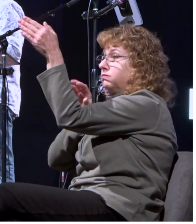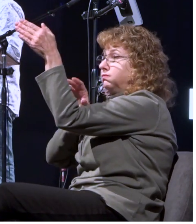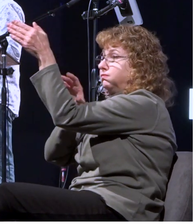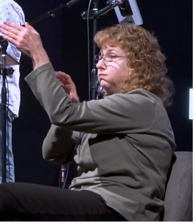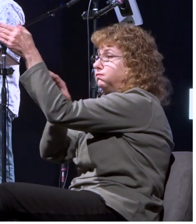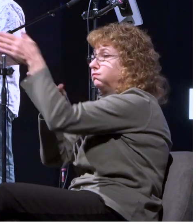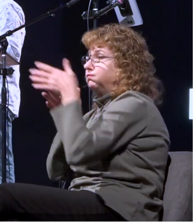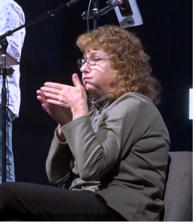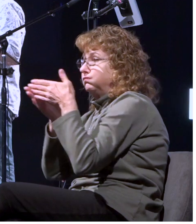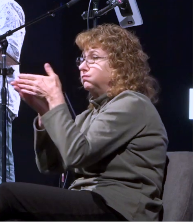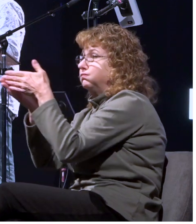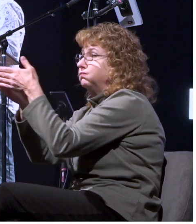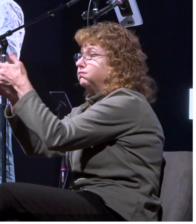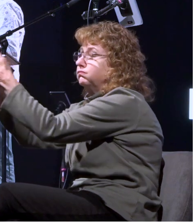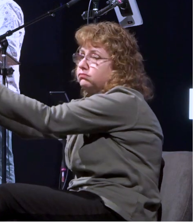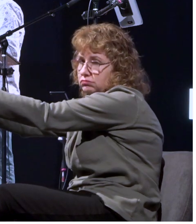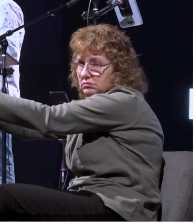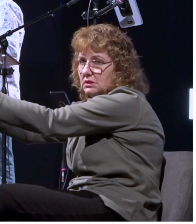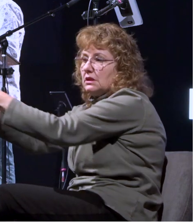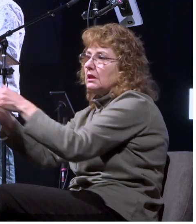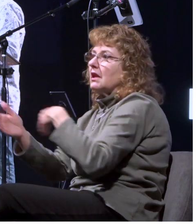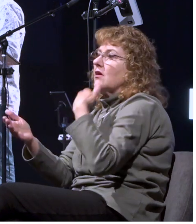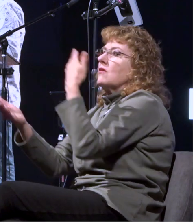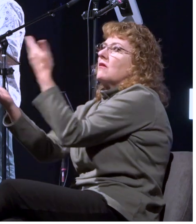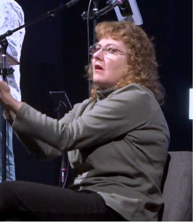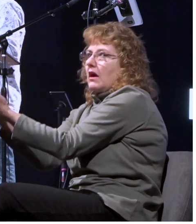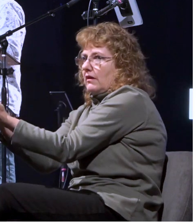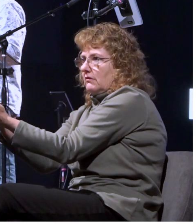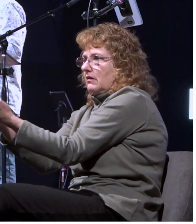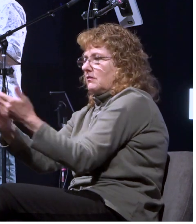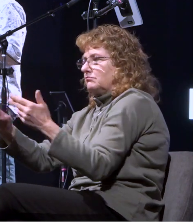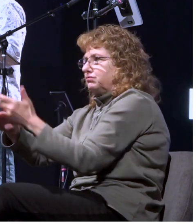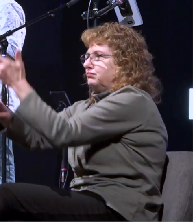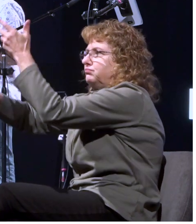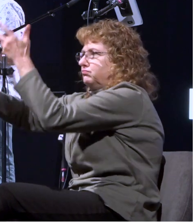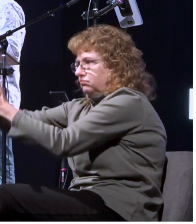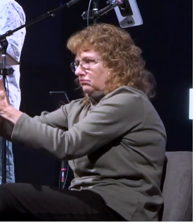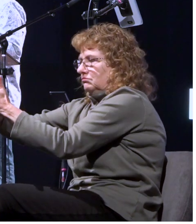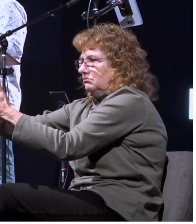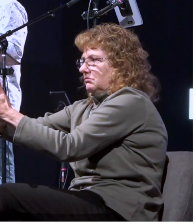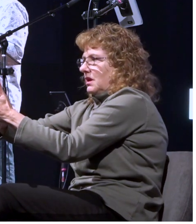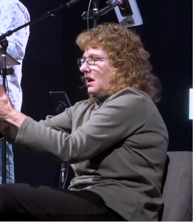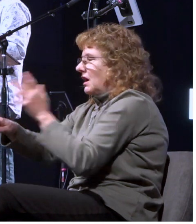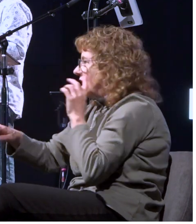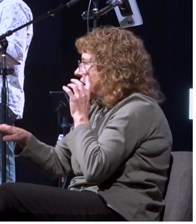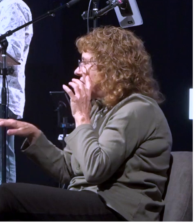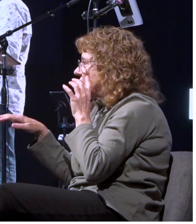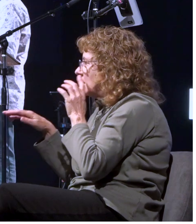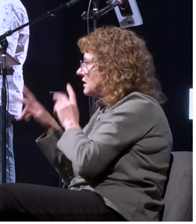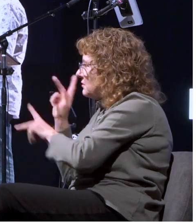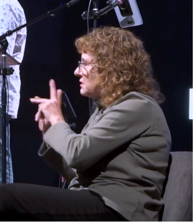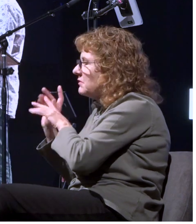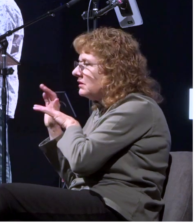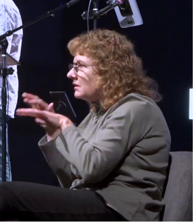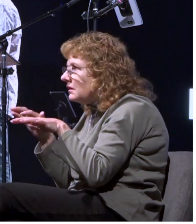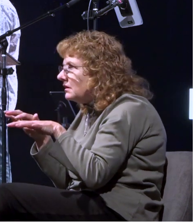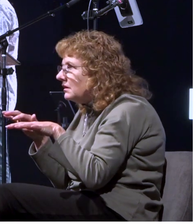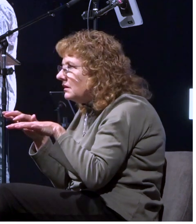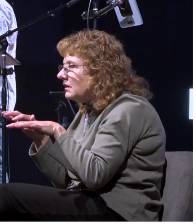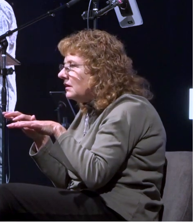two seas met they ran the ship aground and the prow struck fast and remained immovable but the stern was